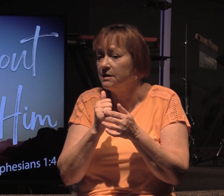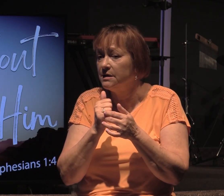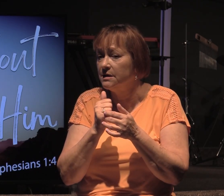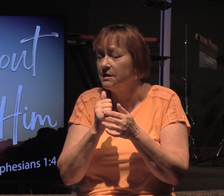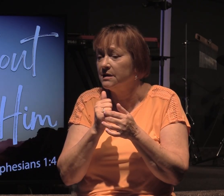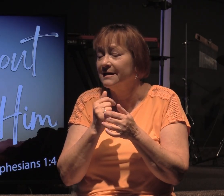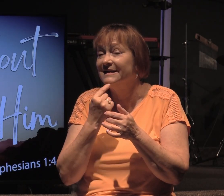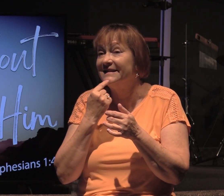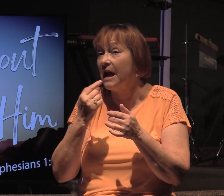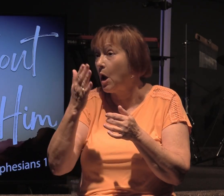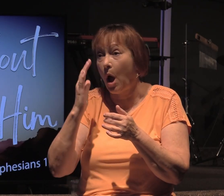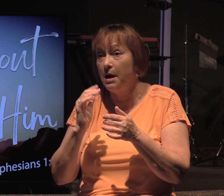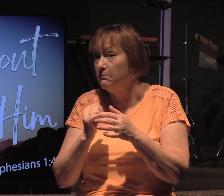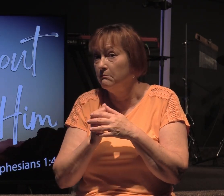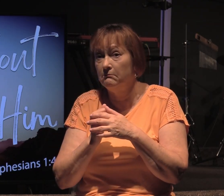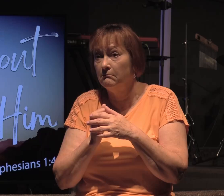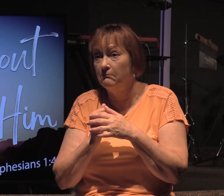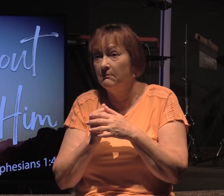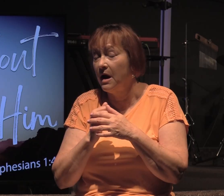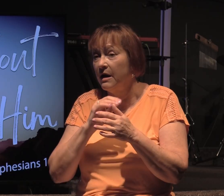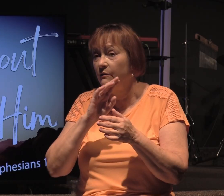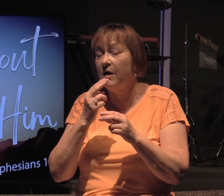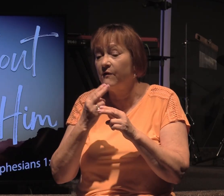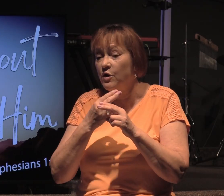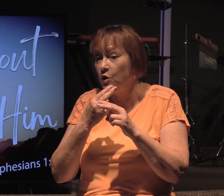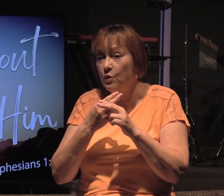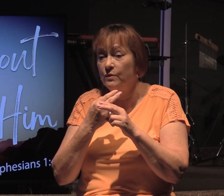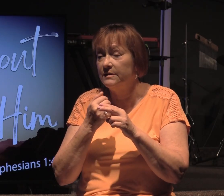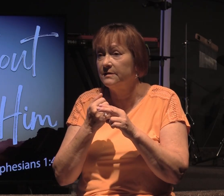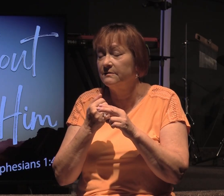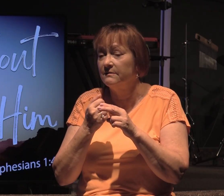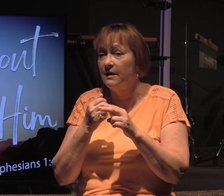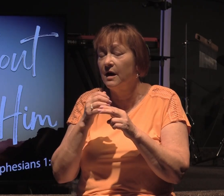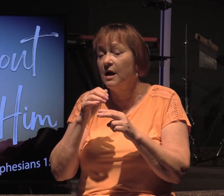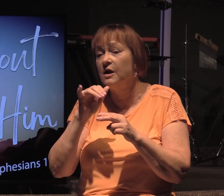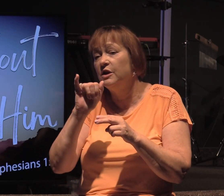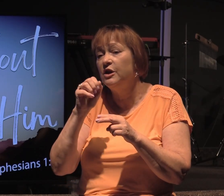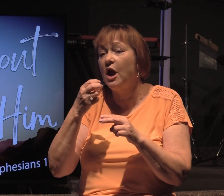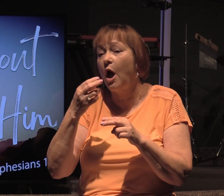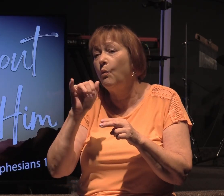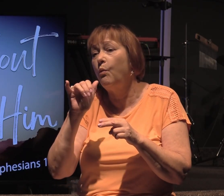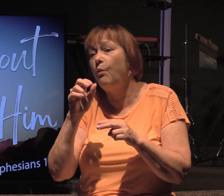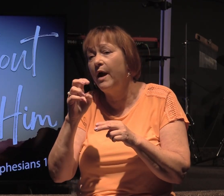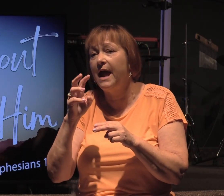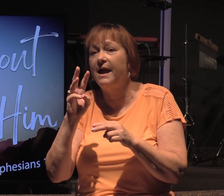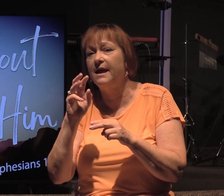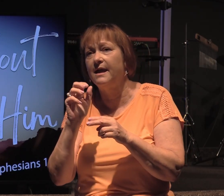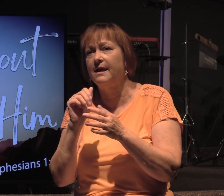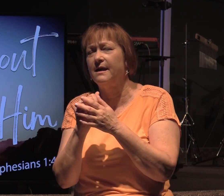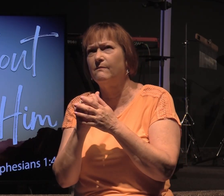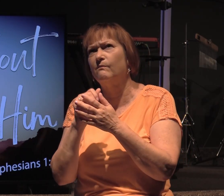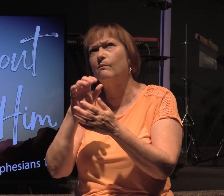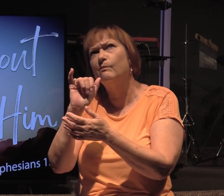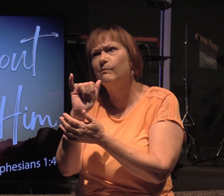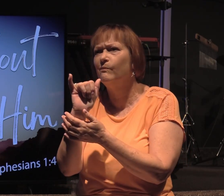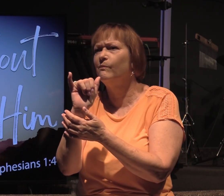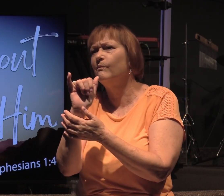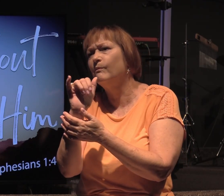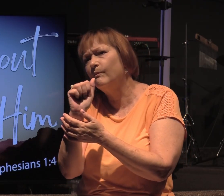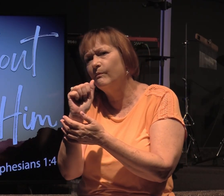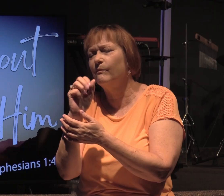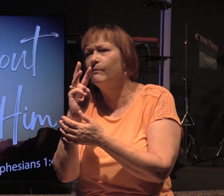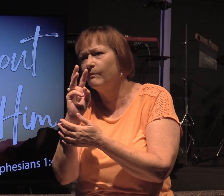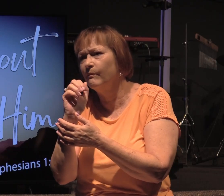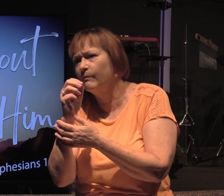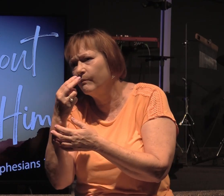save God. They would never use Yahweh, his proper name. They always had something else